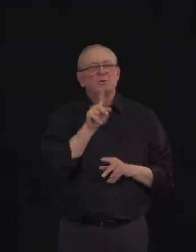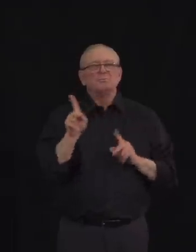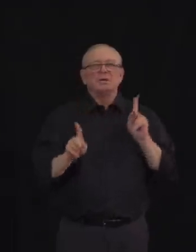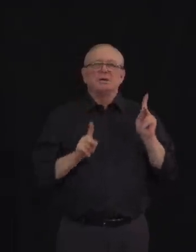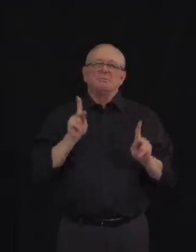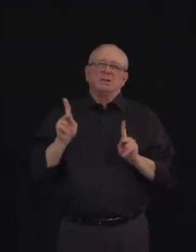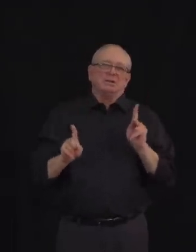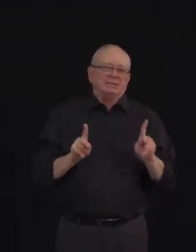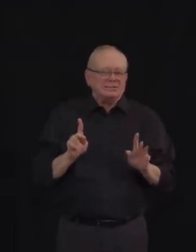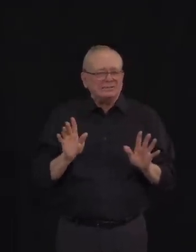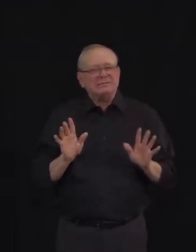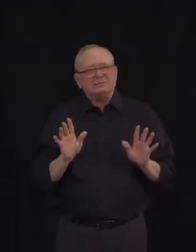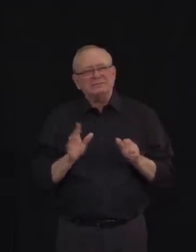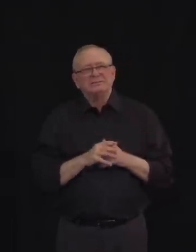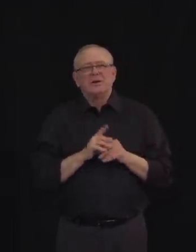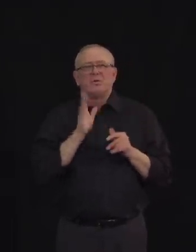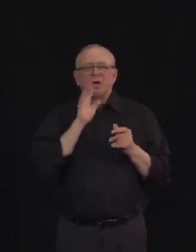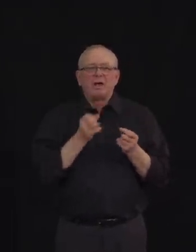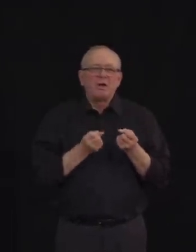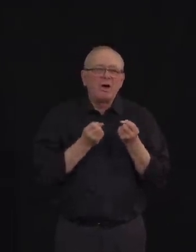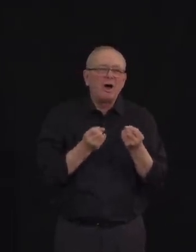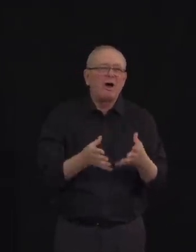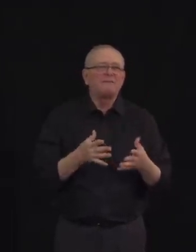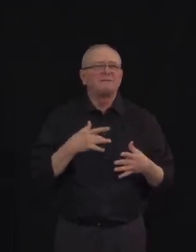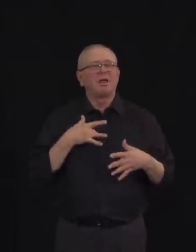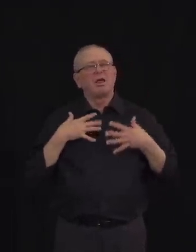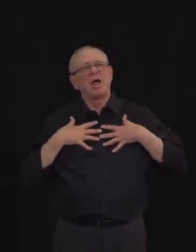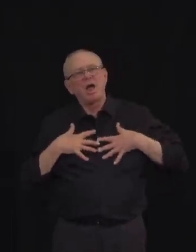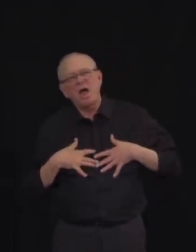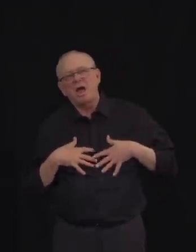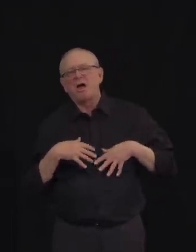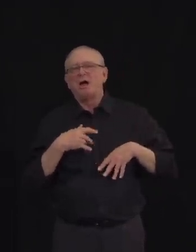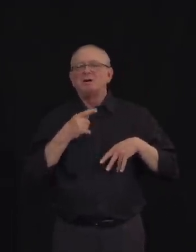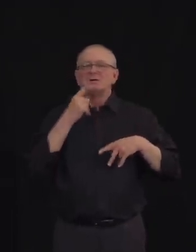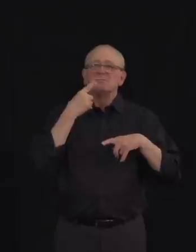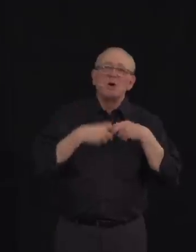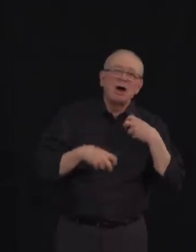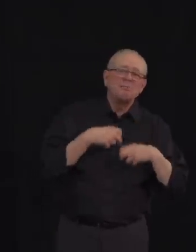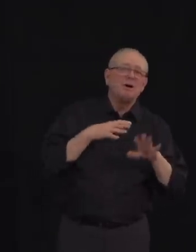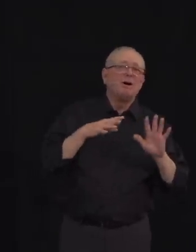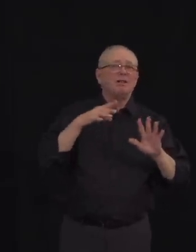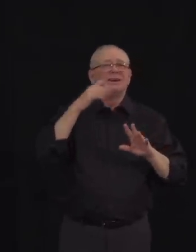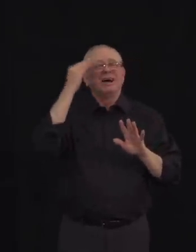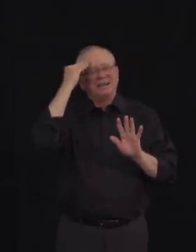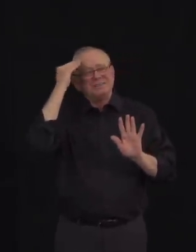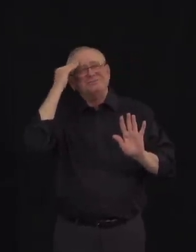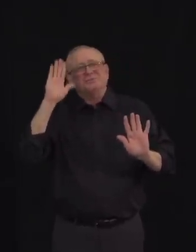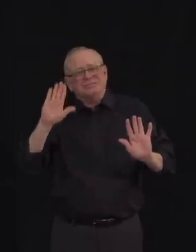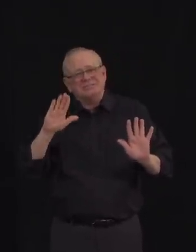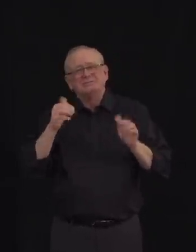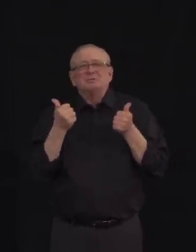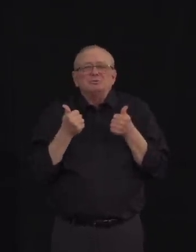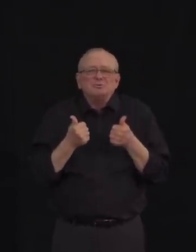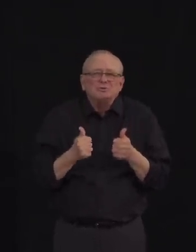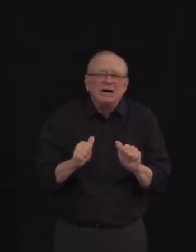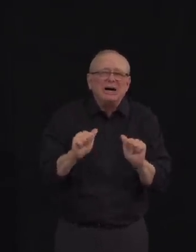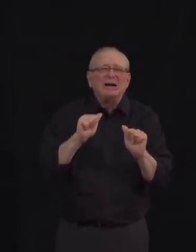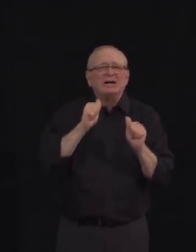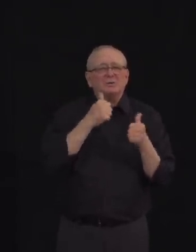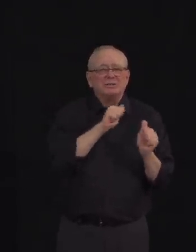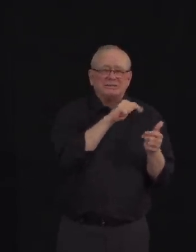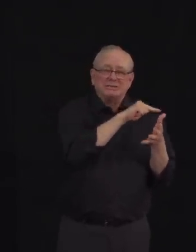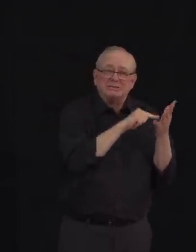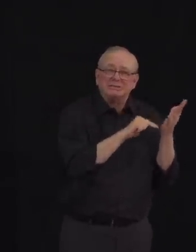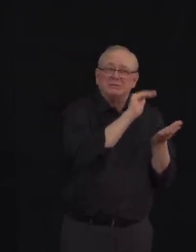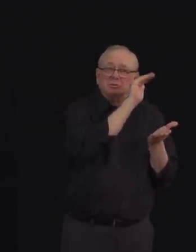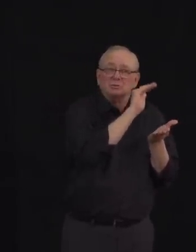to ease them off in a way that will have the least impact on progression of the disease. When we make sure that